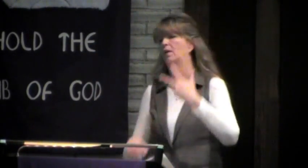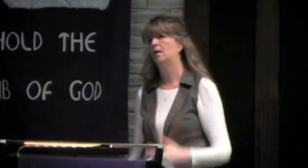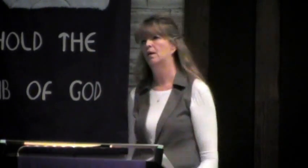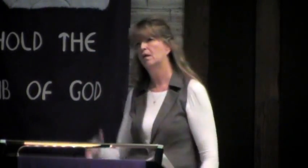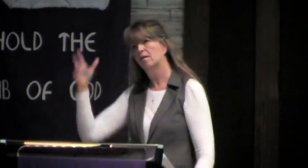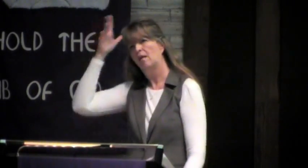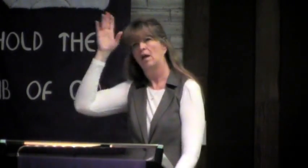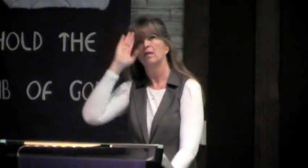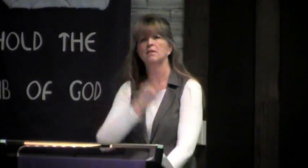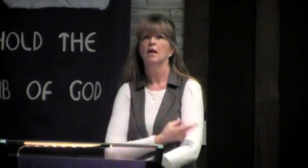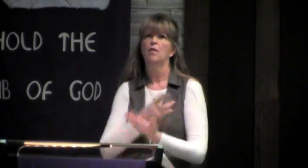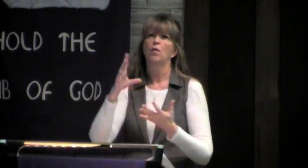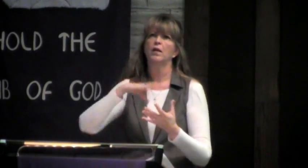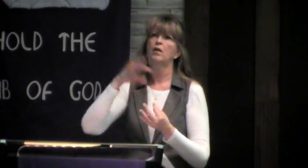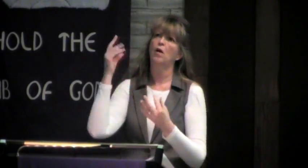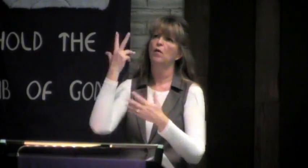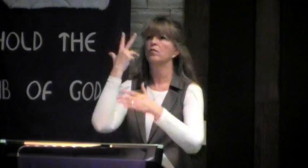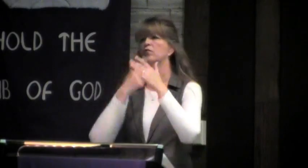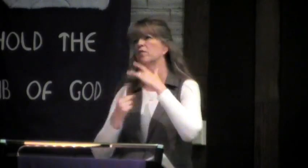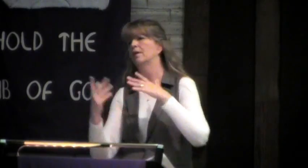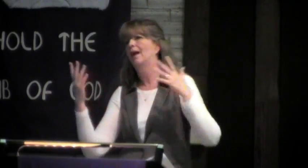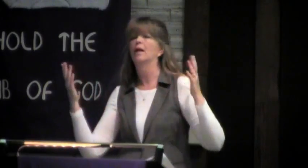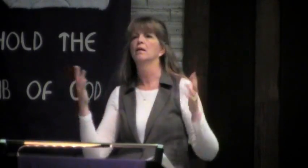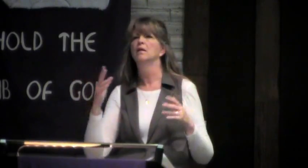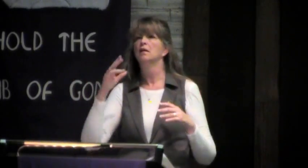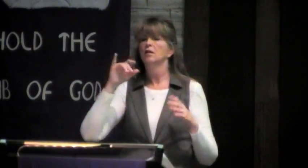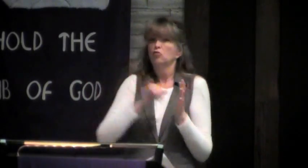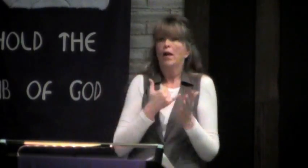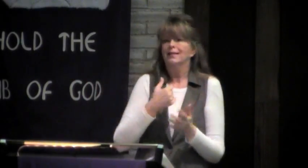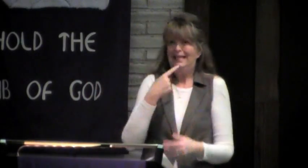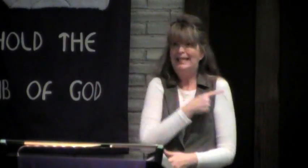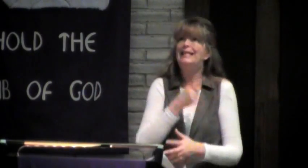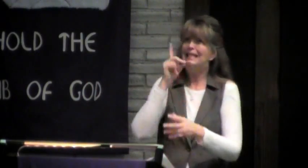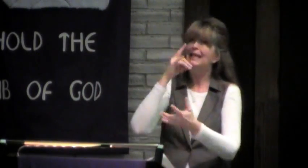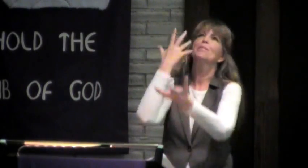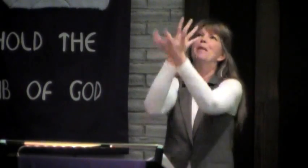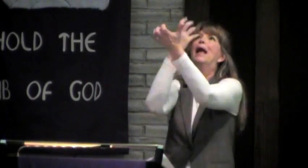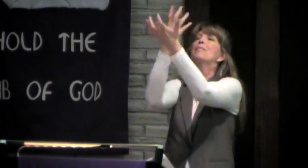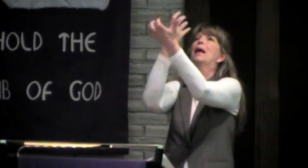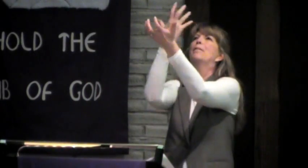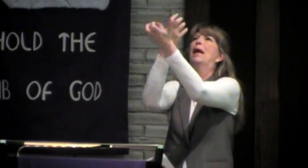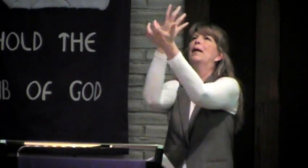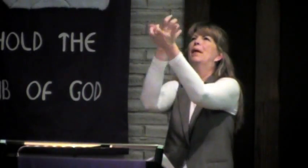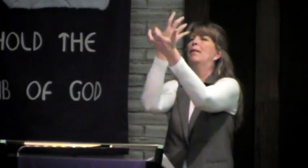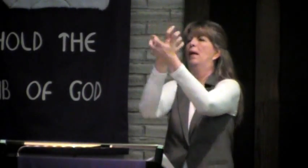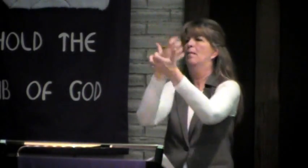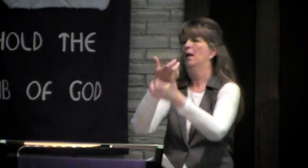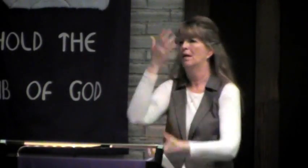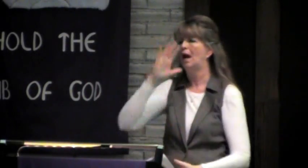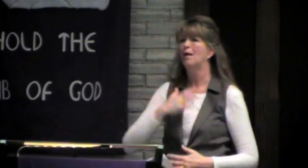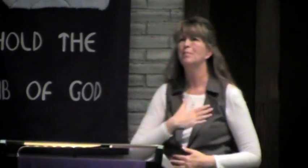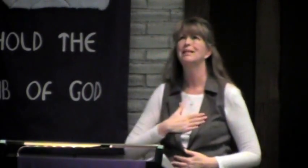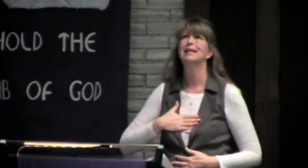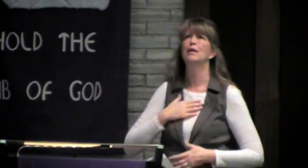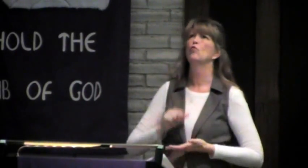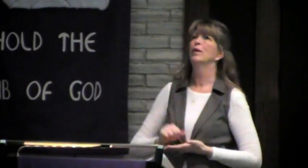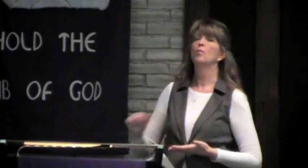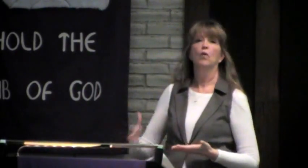affliction was. He asked for three times. know, three is a pretty magical number in the Bible. Father, Son, and Holy Ghost, and all that. But